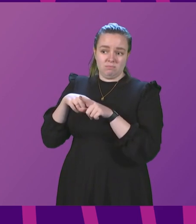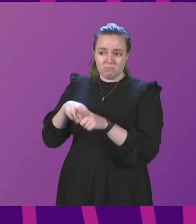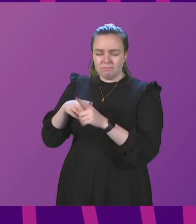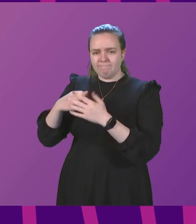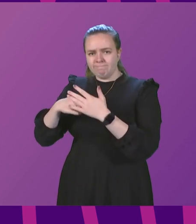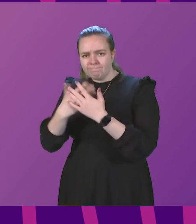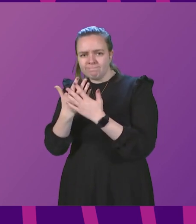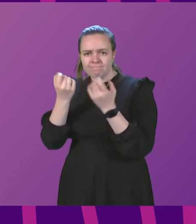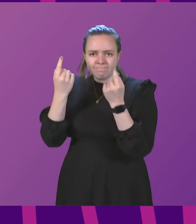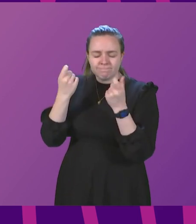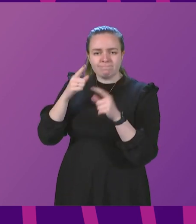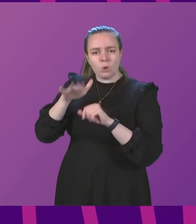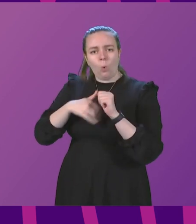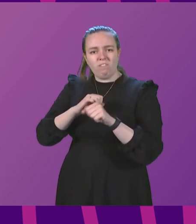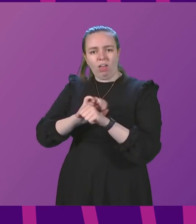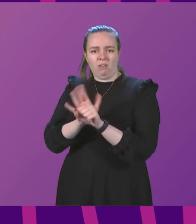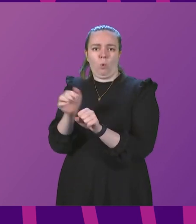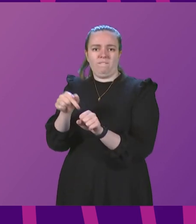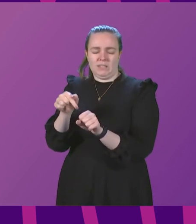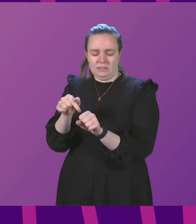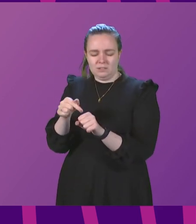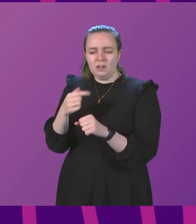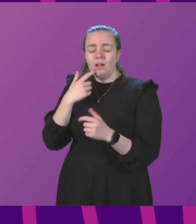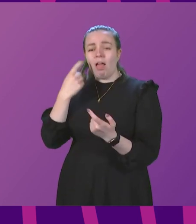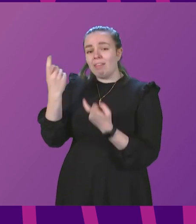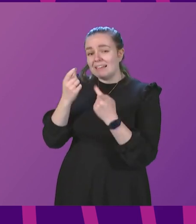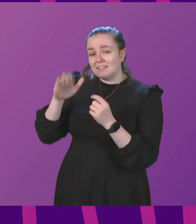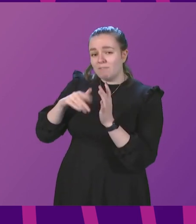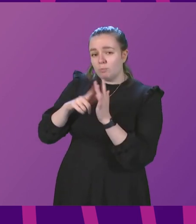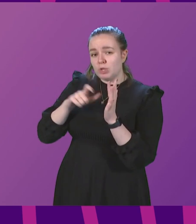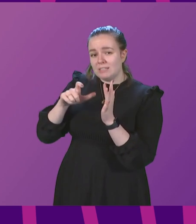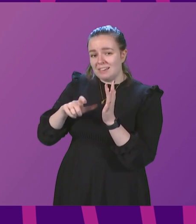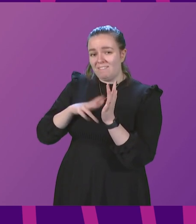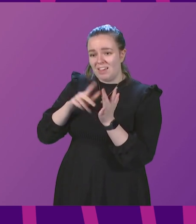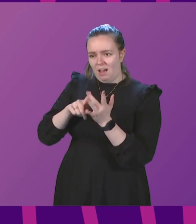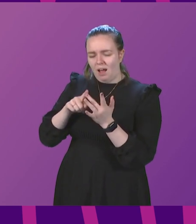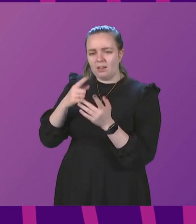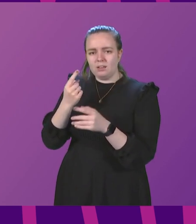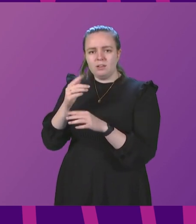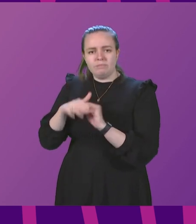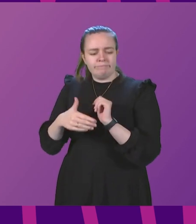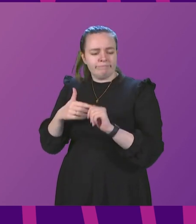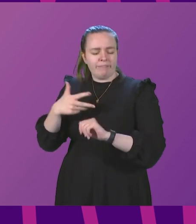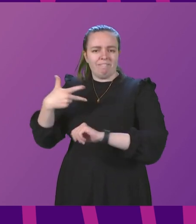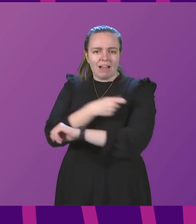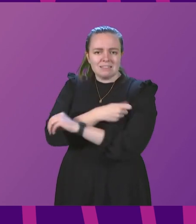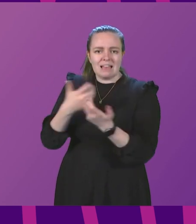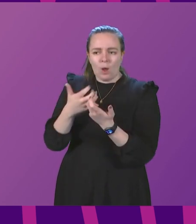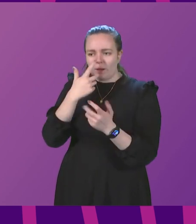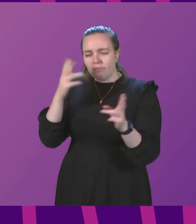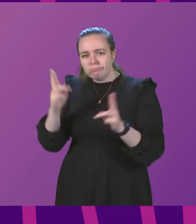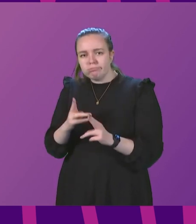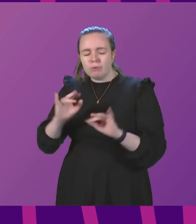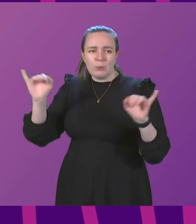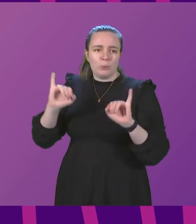understanding of the virus and the considerations of the JCVI about how vaccination can help to reduce, in particular, serious